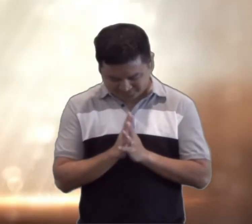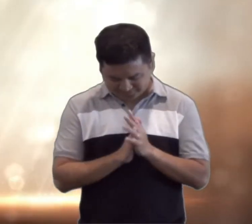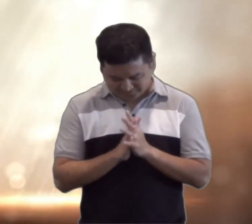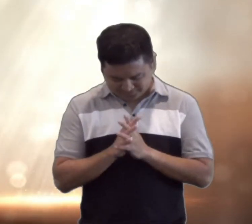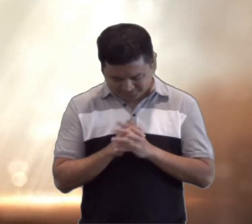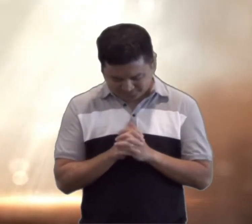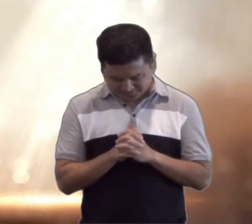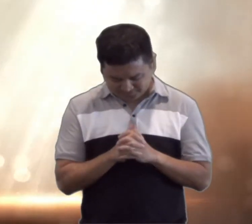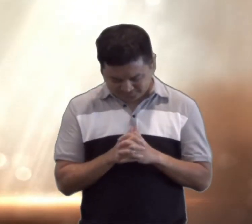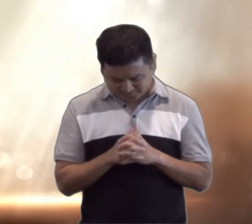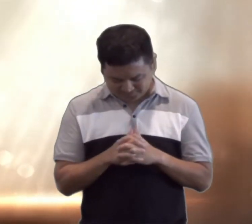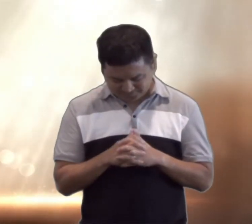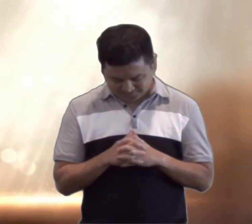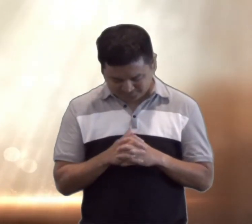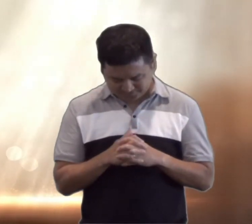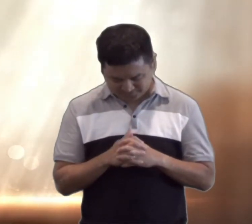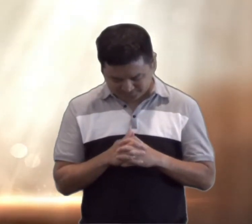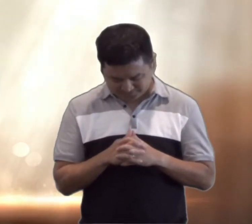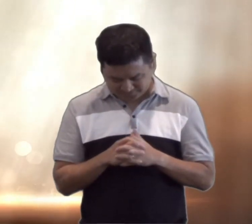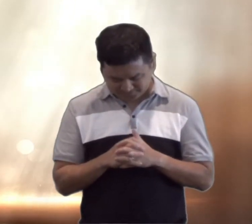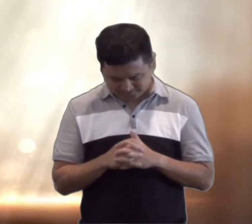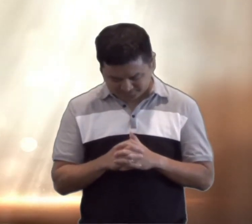Queen, Dieu. . Double. . . .